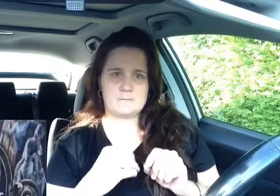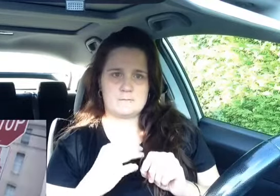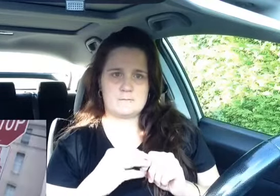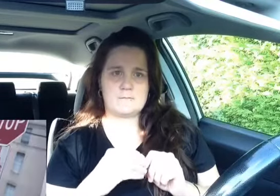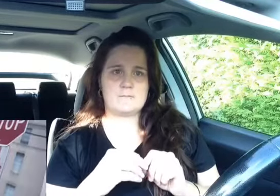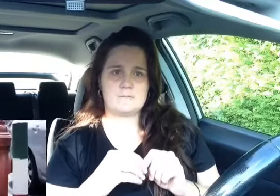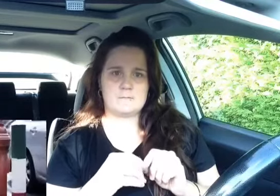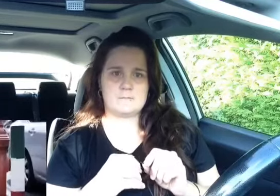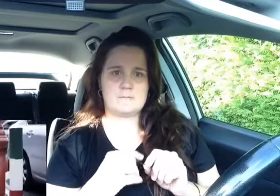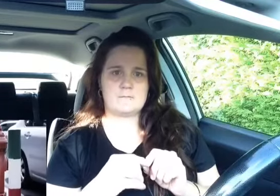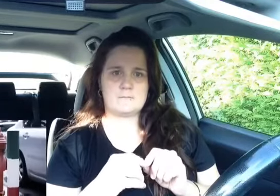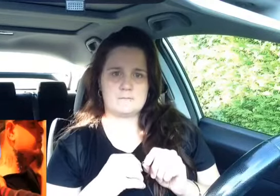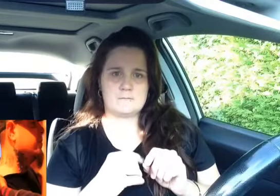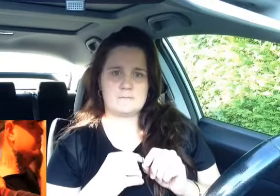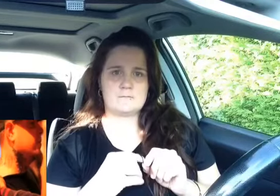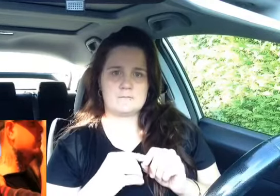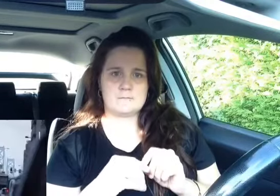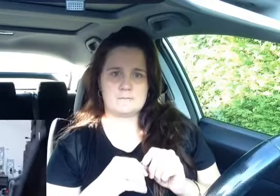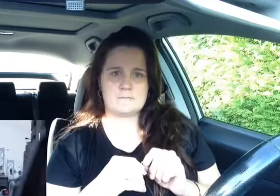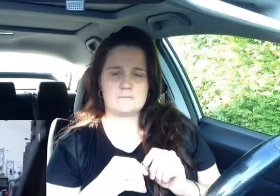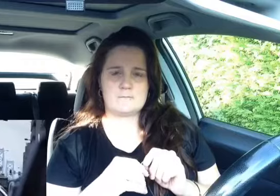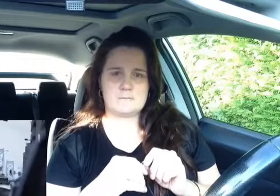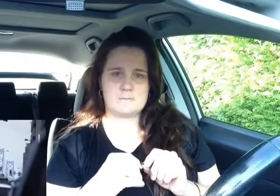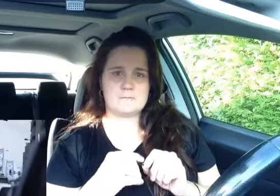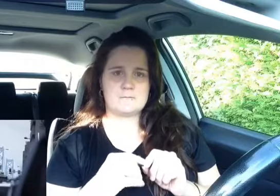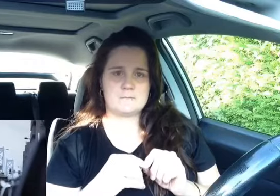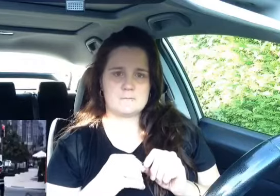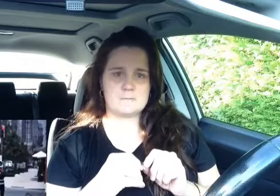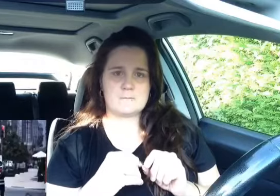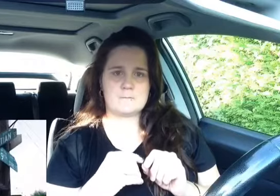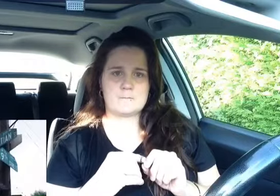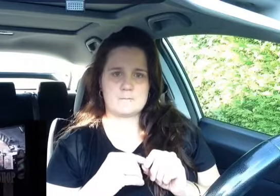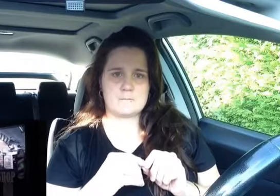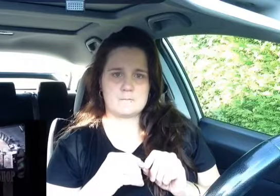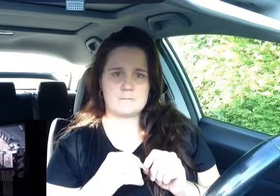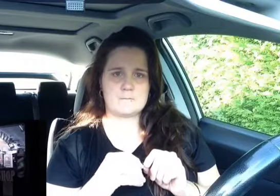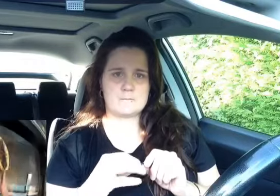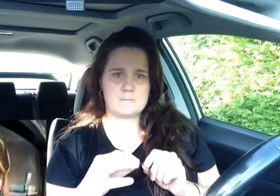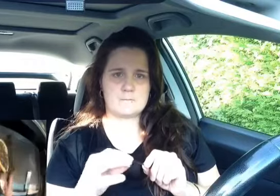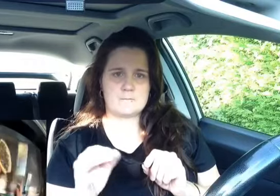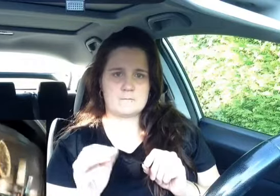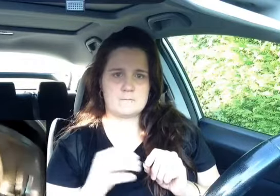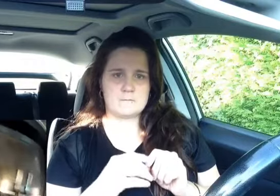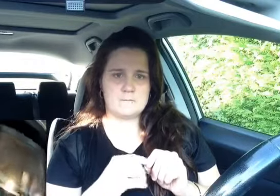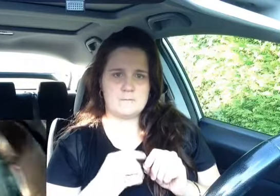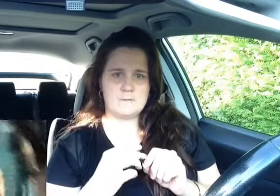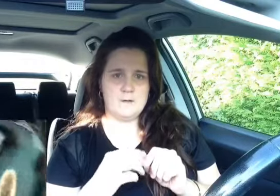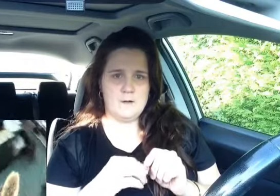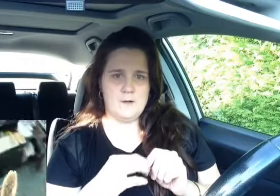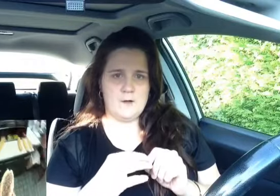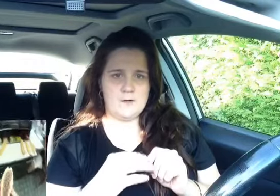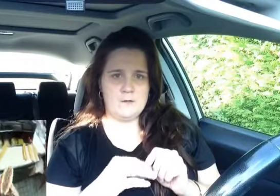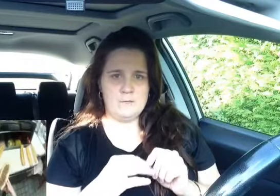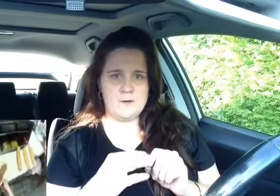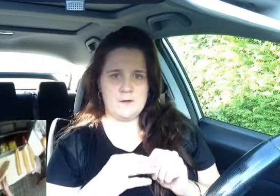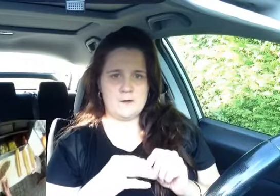in session so you can stop guessing who the i think it's me you think it's